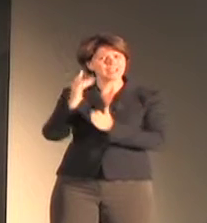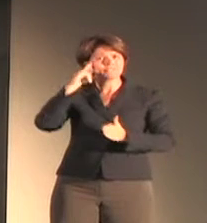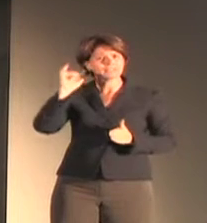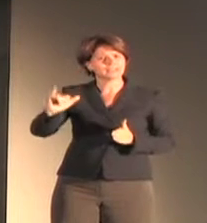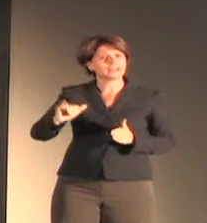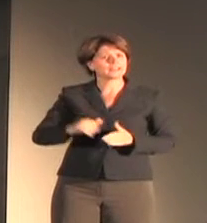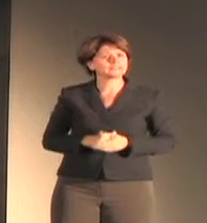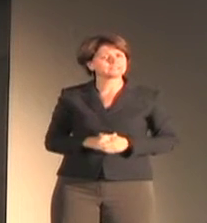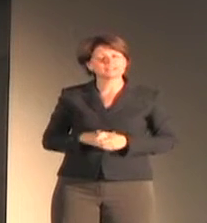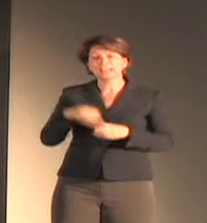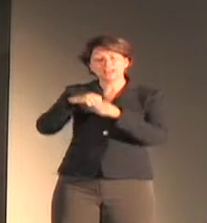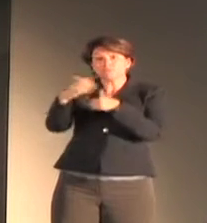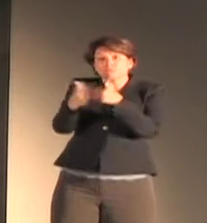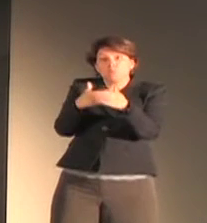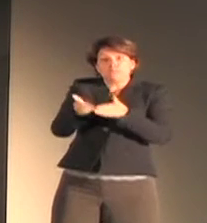modalities suited to their needs.